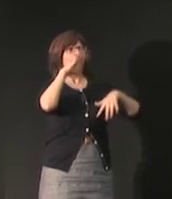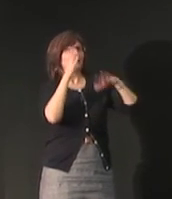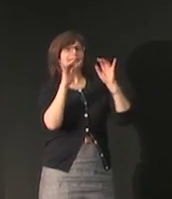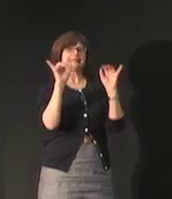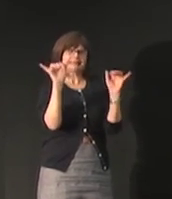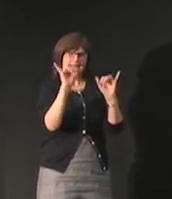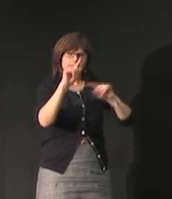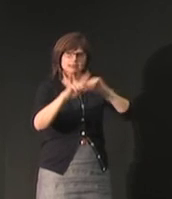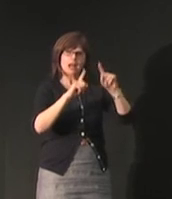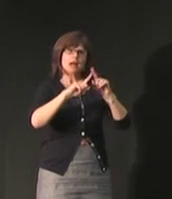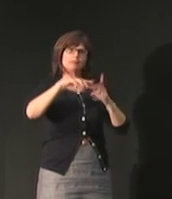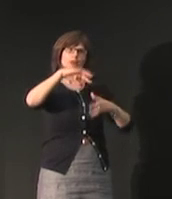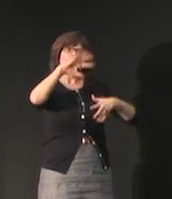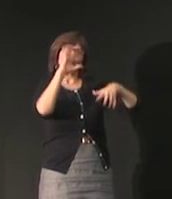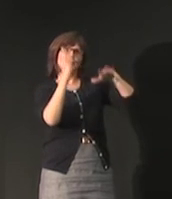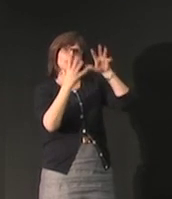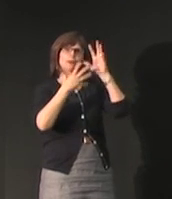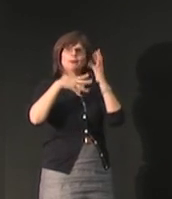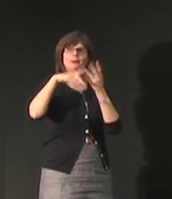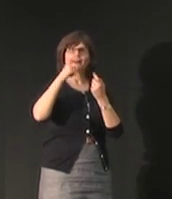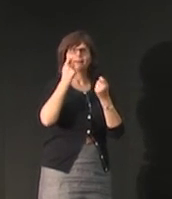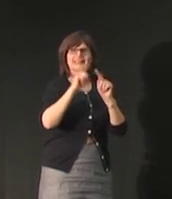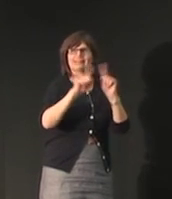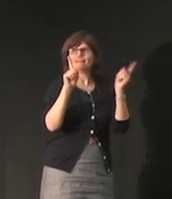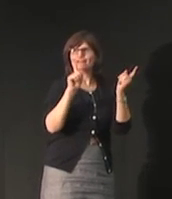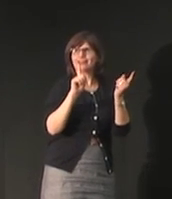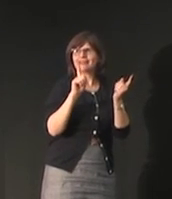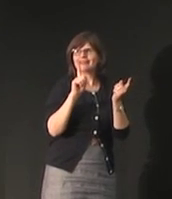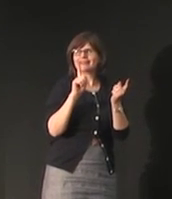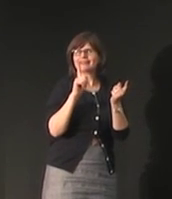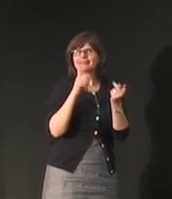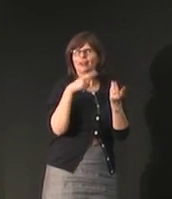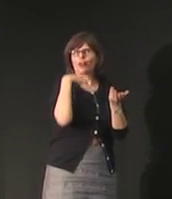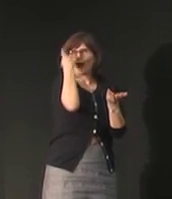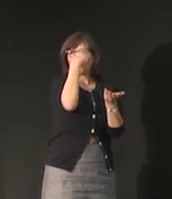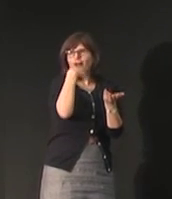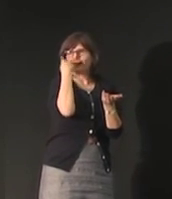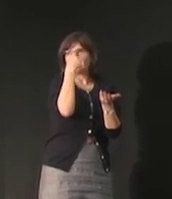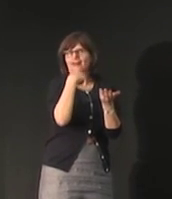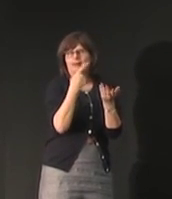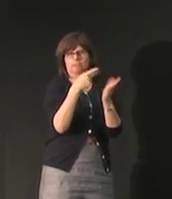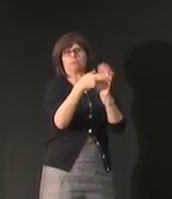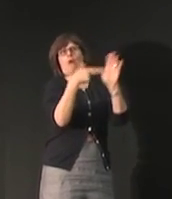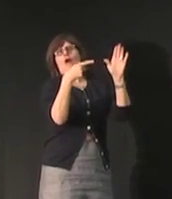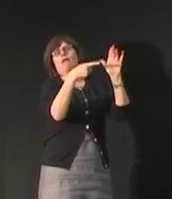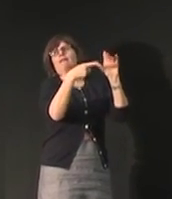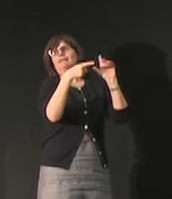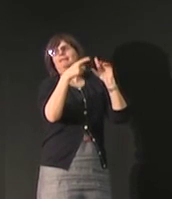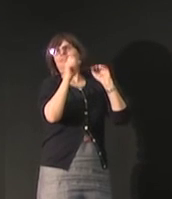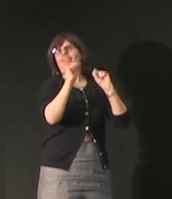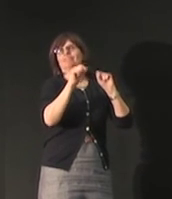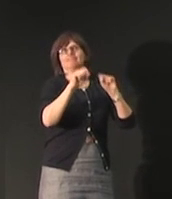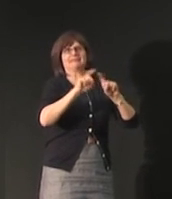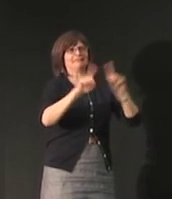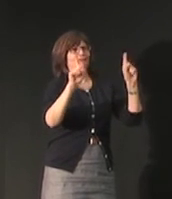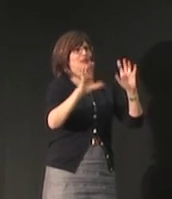in Israeli sign language as opposed to other Israeli sign language users so the prosody is different